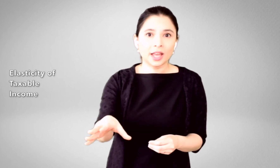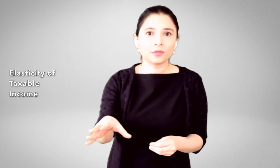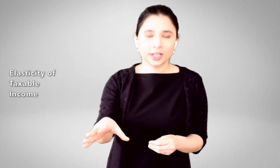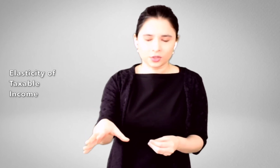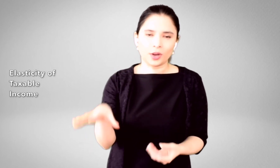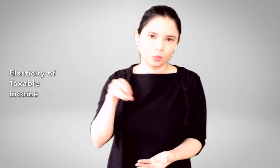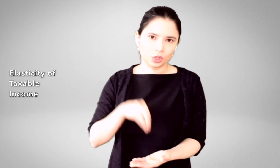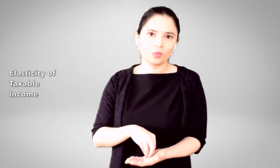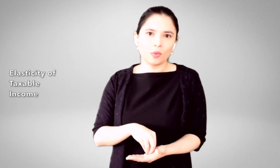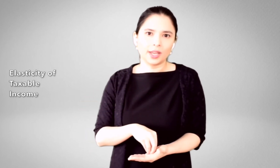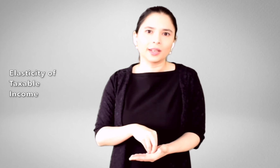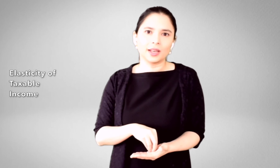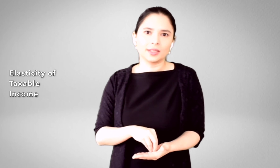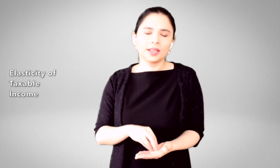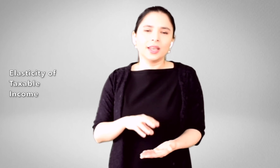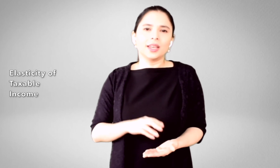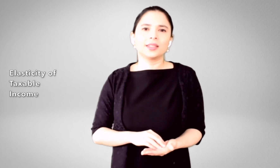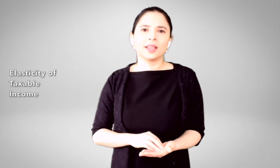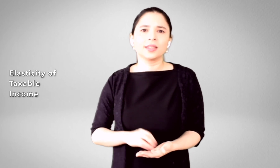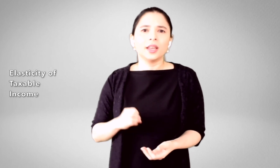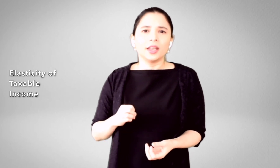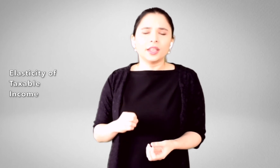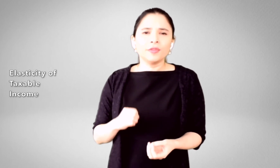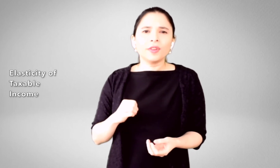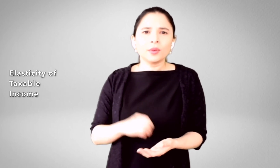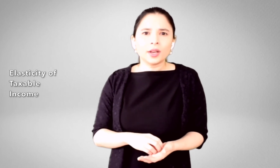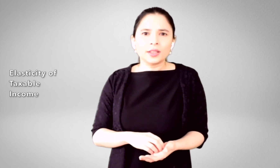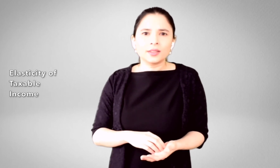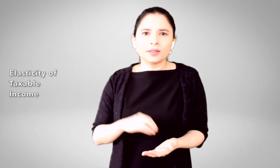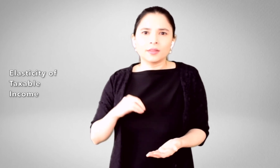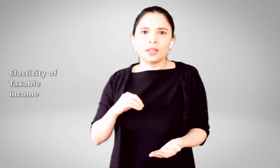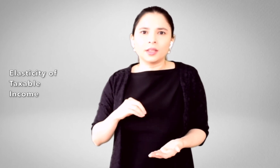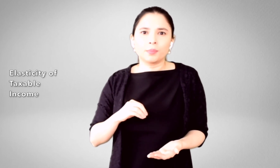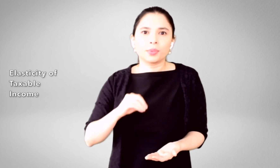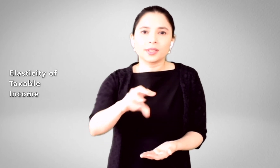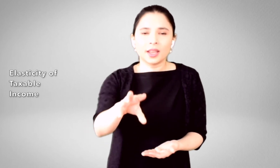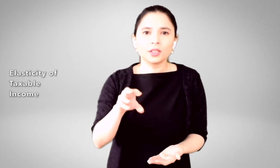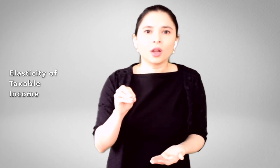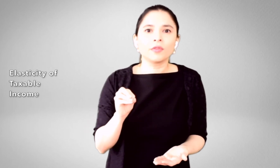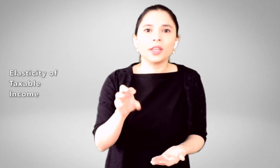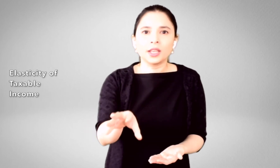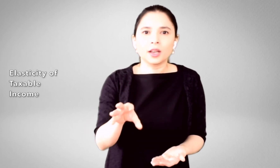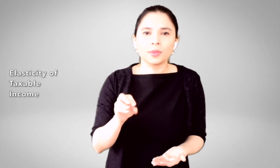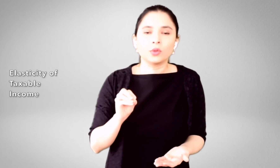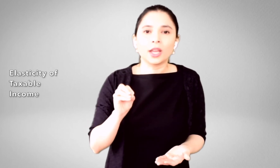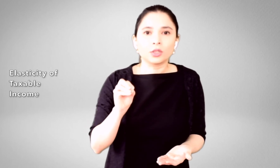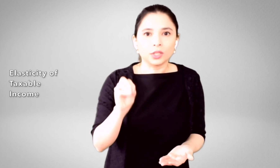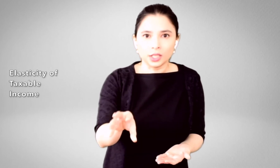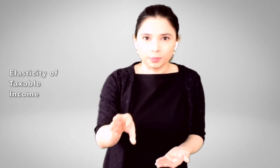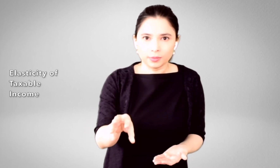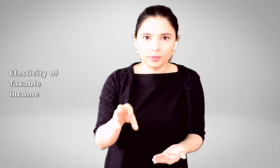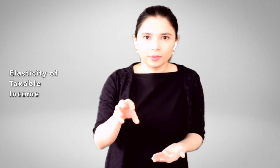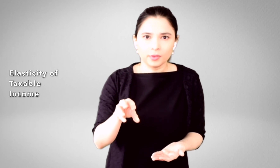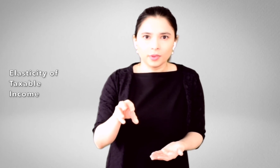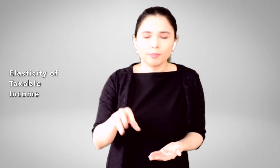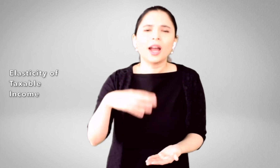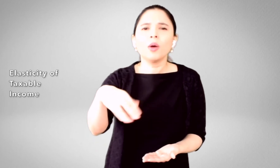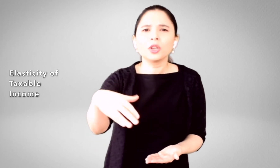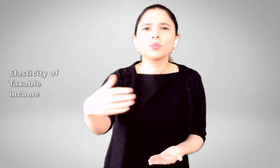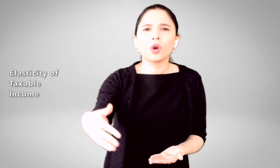the net of tax rate, which is what we analyze, it says, if I raise the percent of the income that you get to keep, by how much